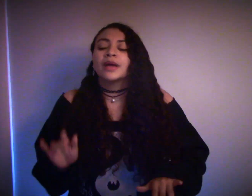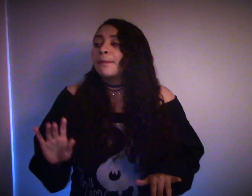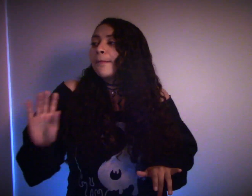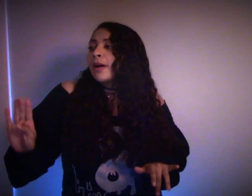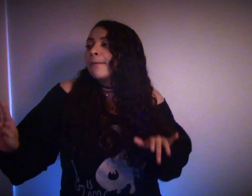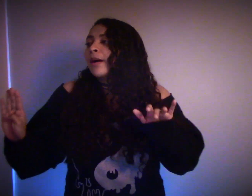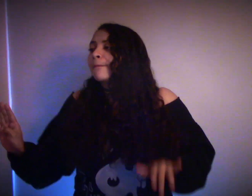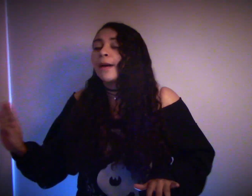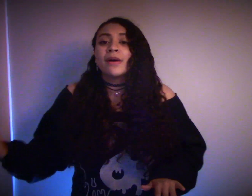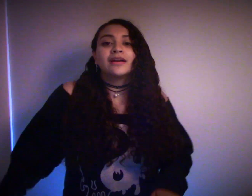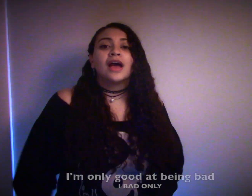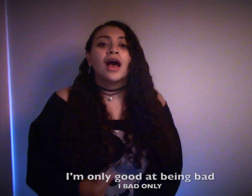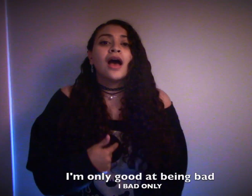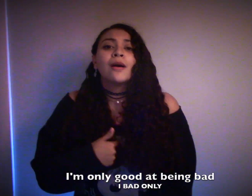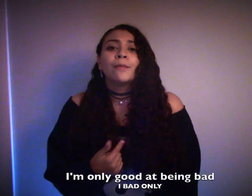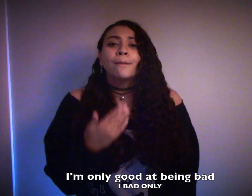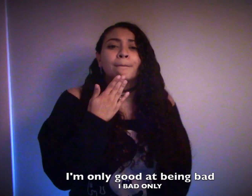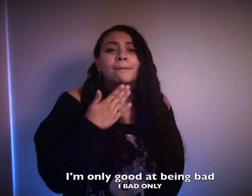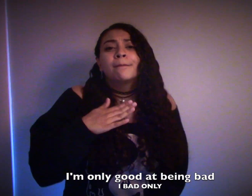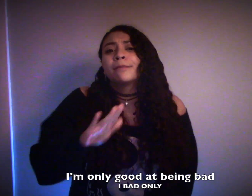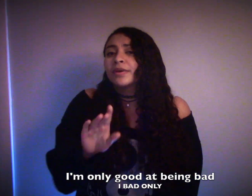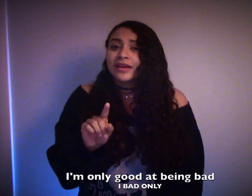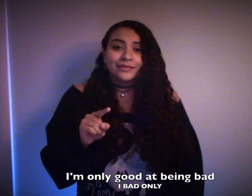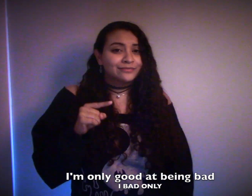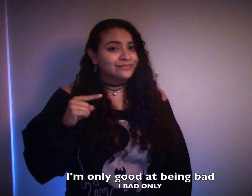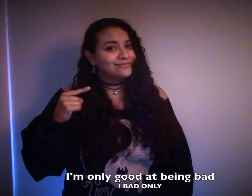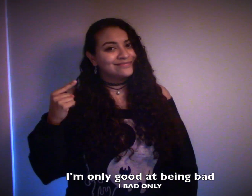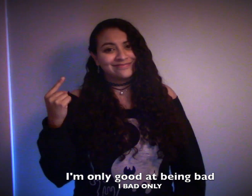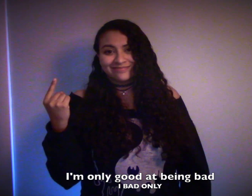If you I'm only good at Flynn bad